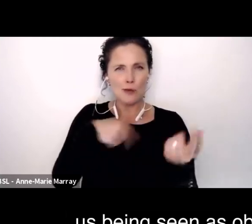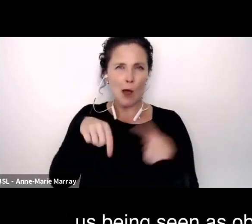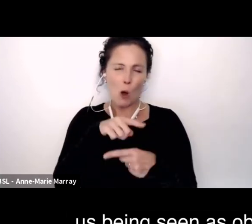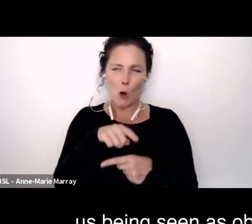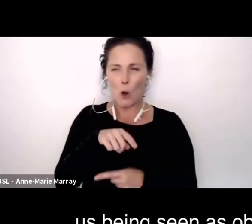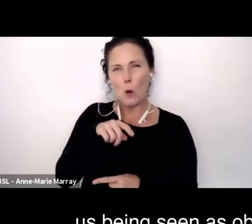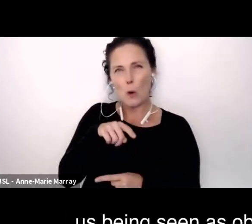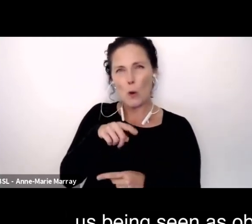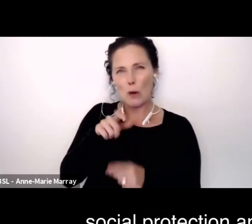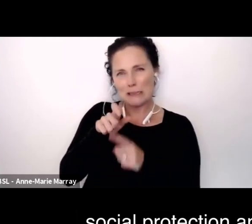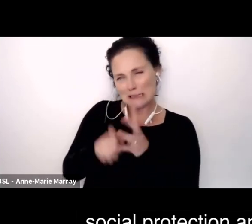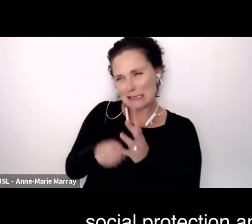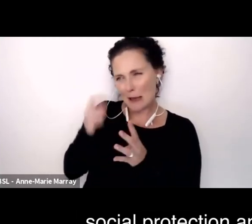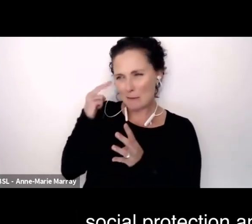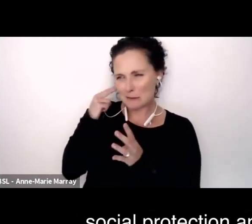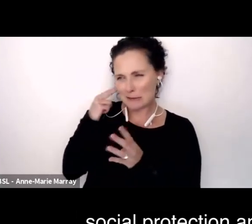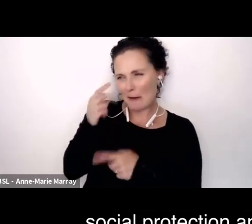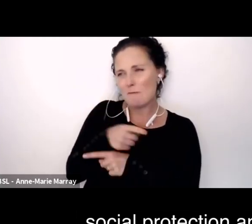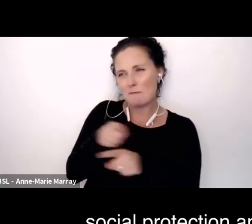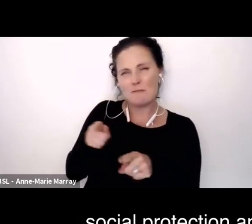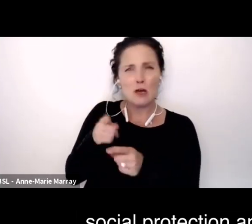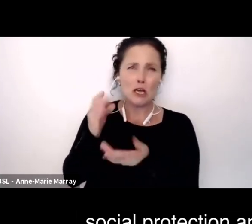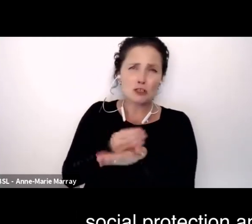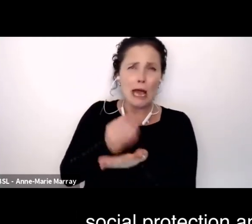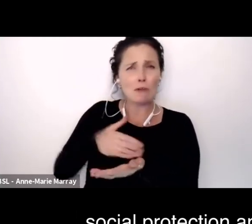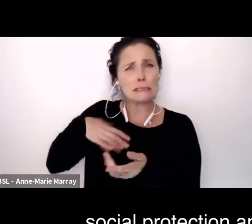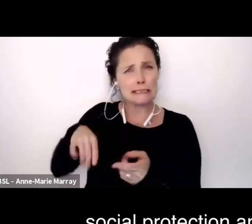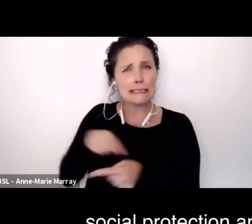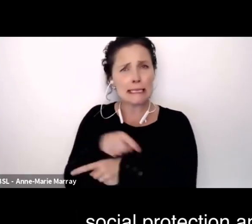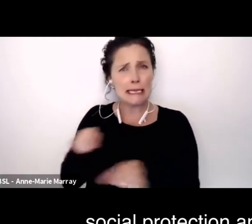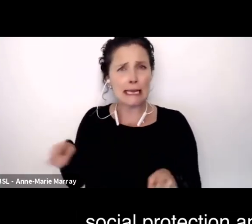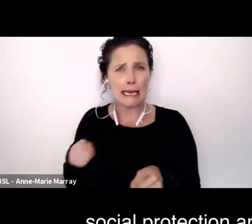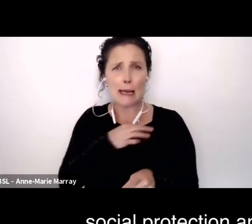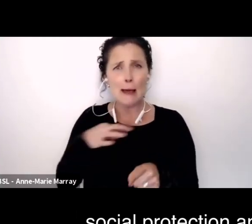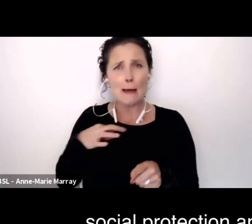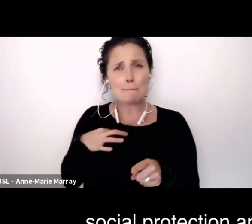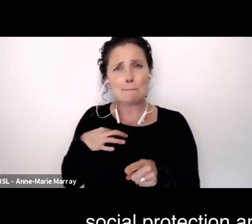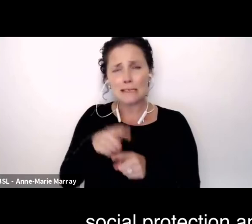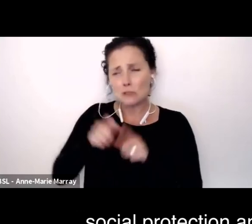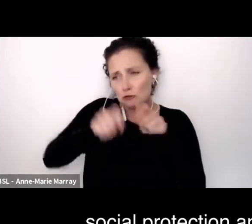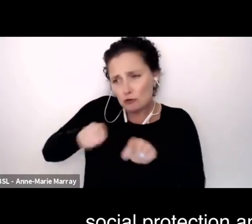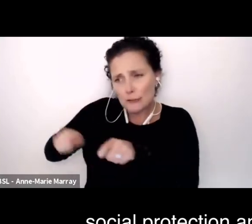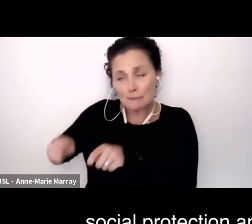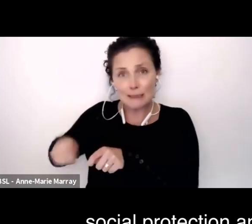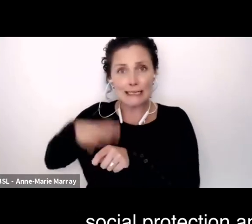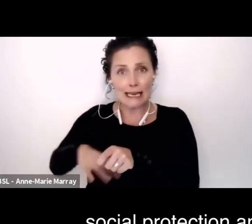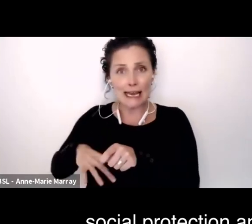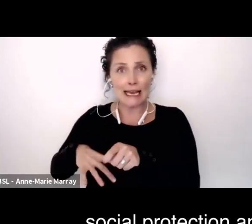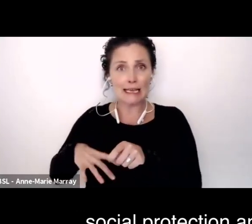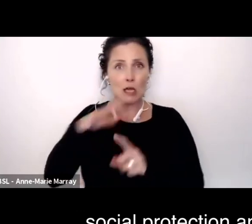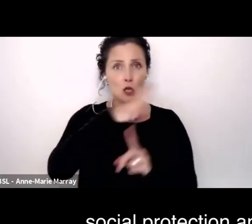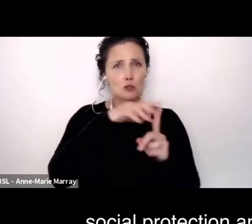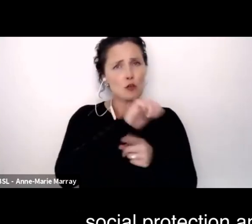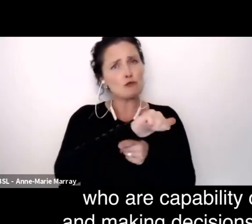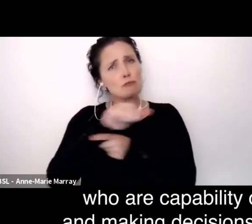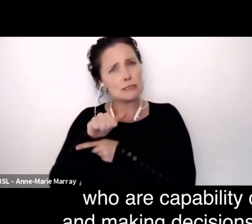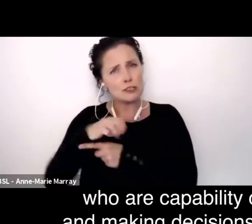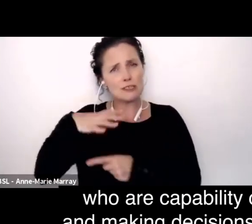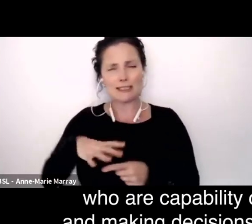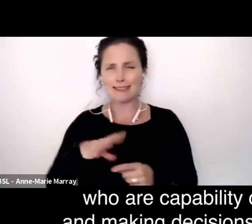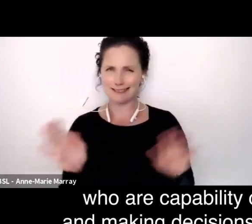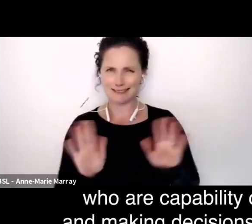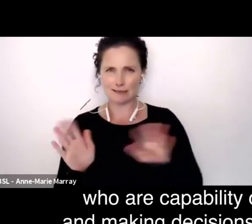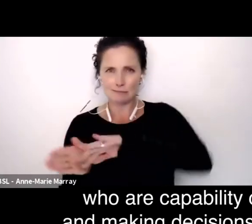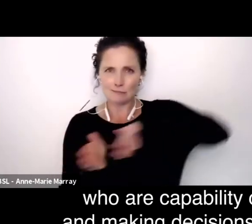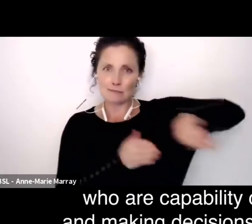objects of charity, medical treatment and social protection, and much more towards seeing us as human beings